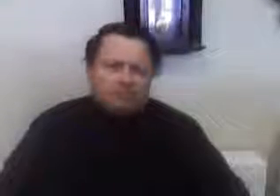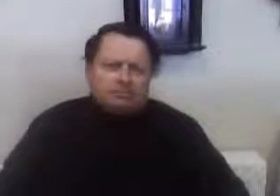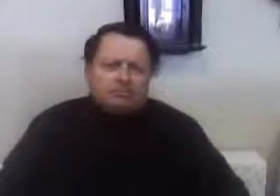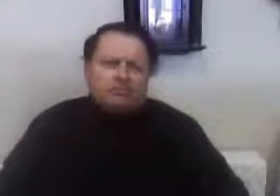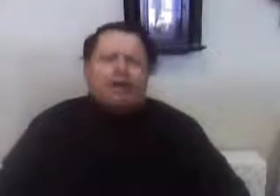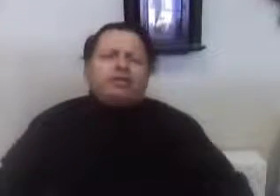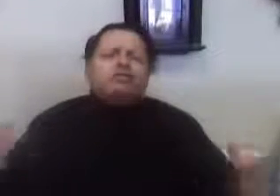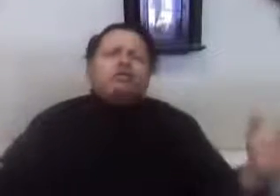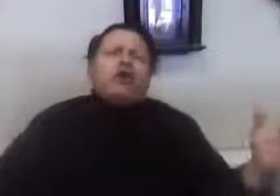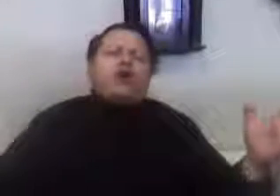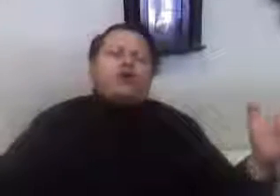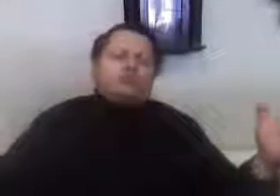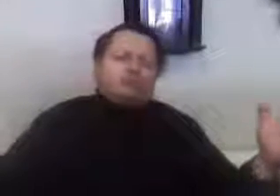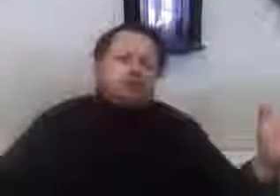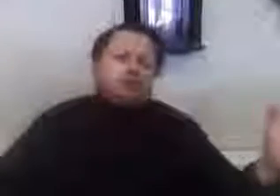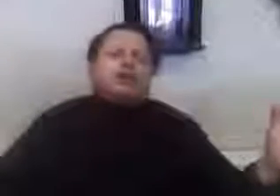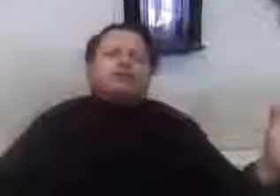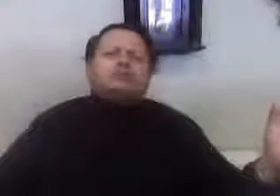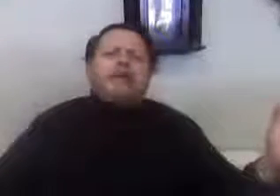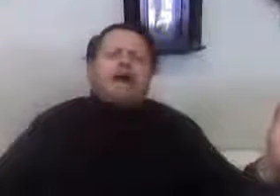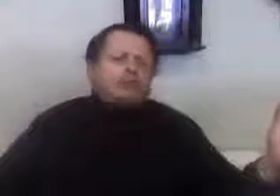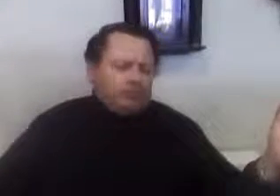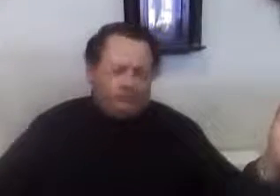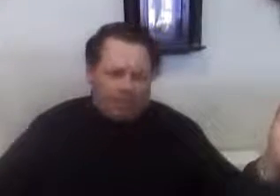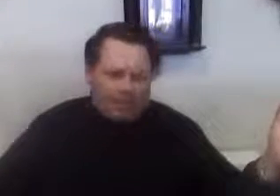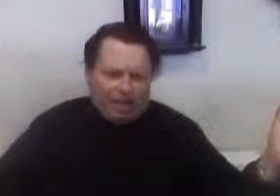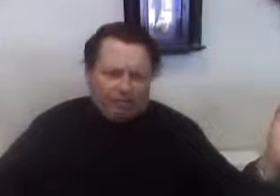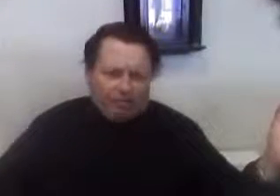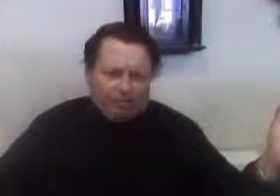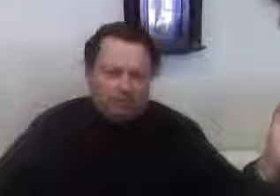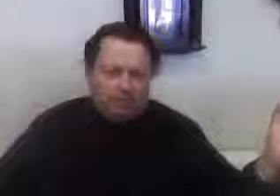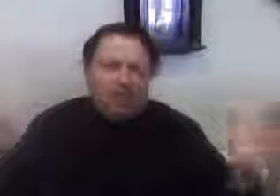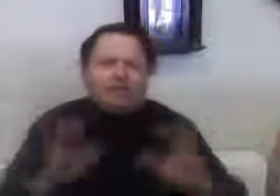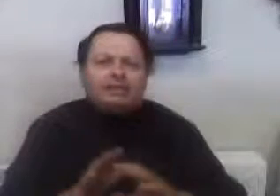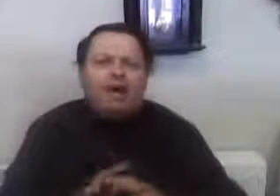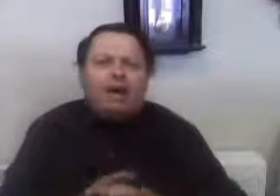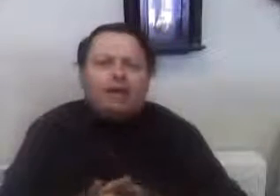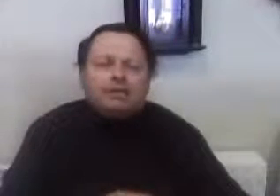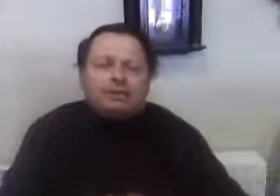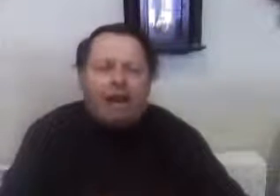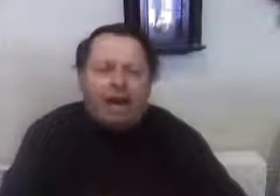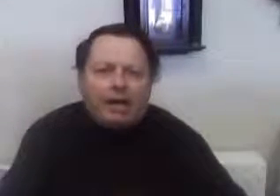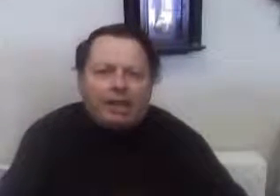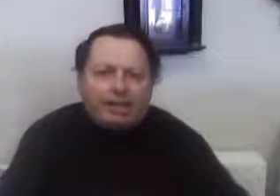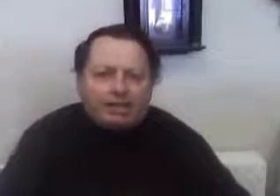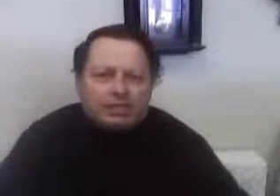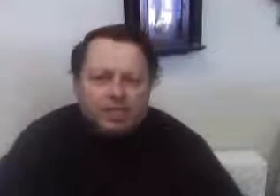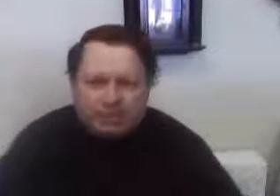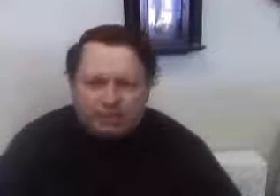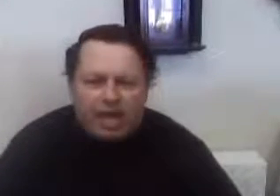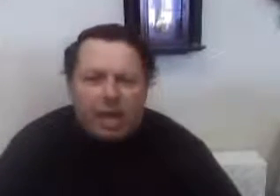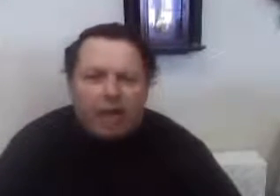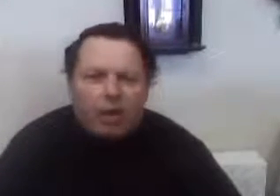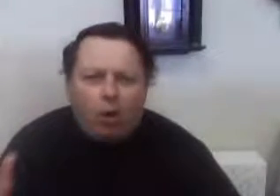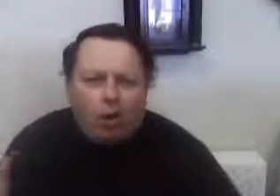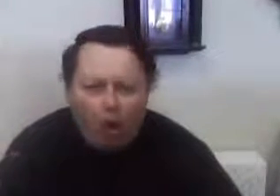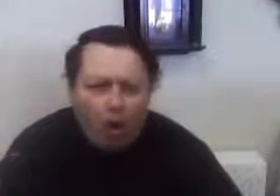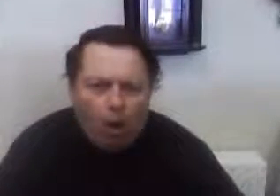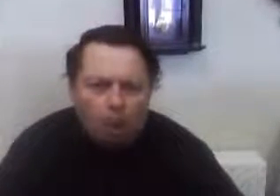Now, this term, trickled down from the top, does not exist at all